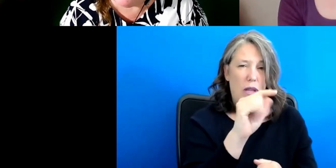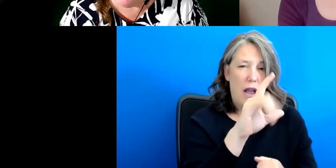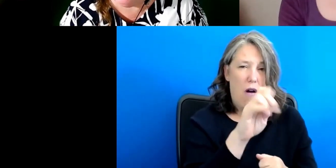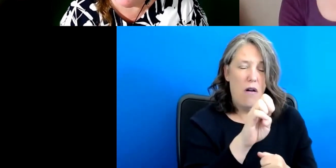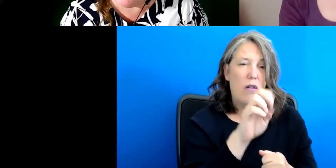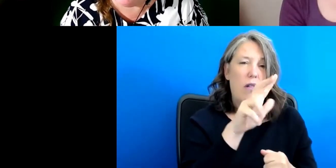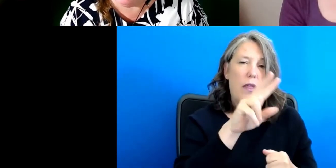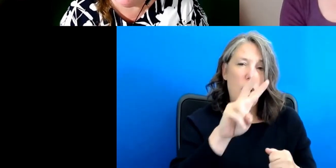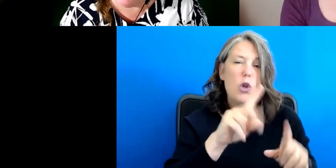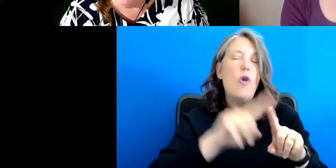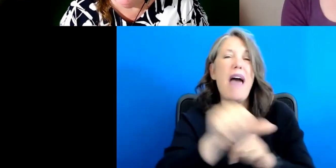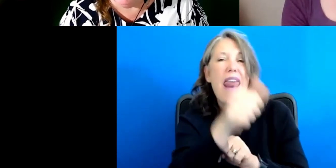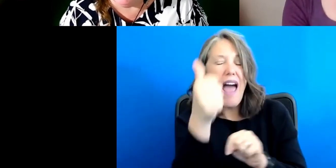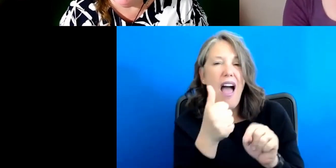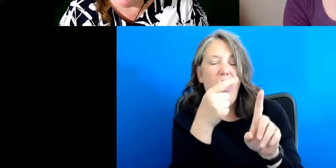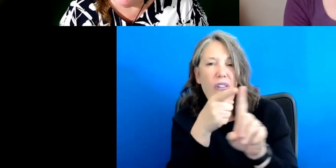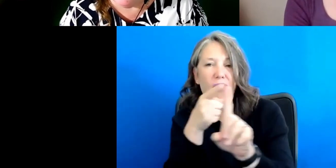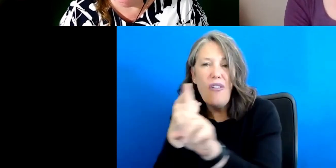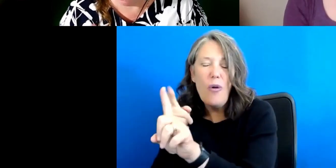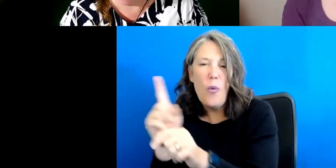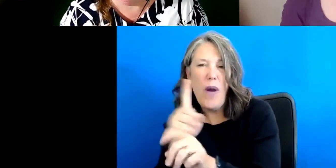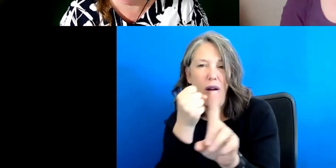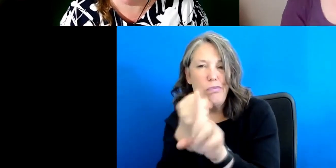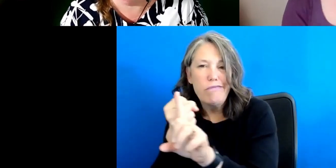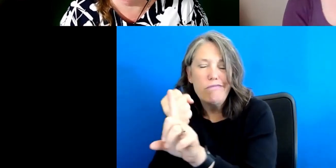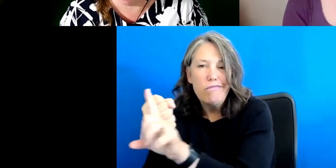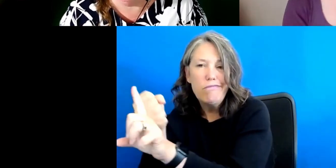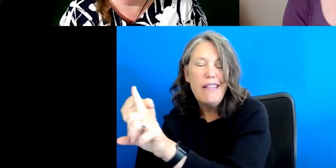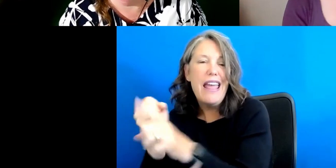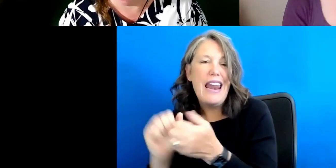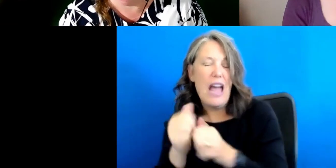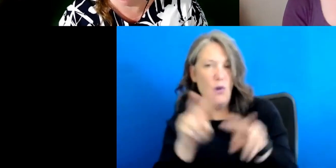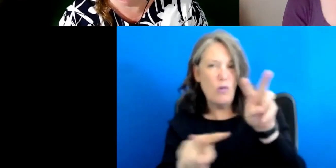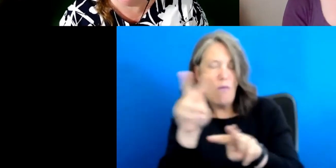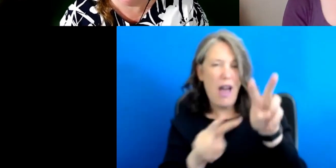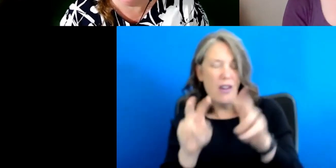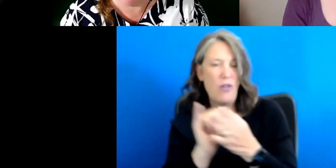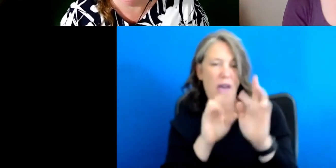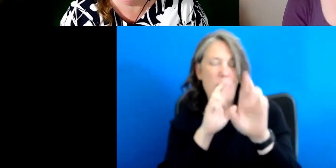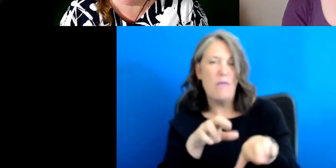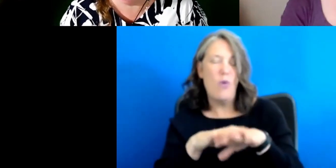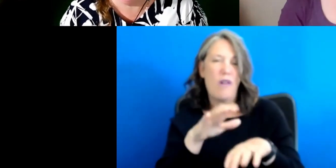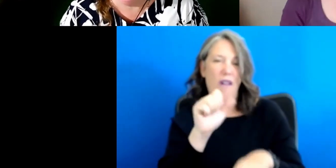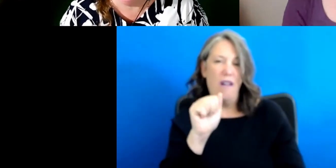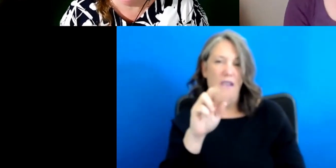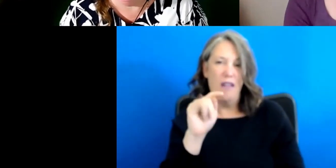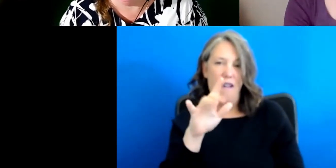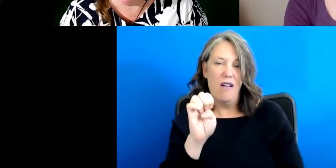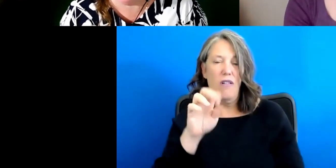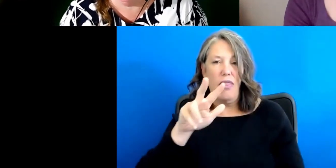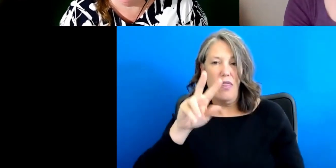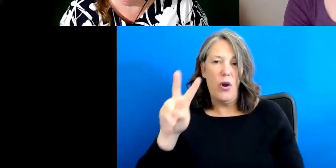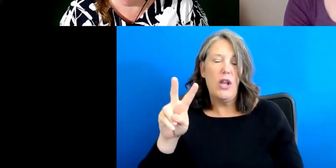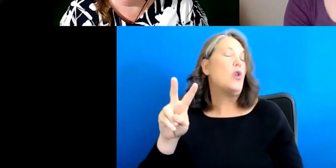it impacts other sectors and how to monitor and report on that article 32. So, um,